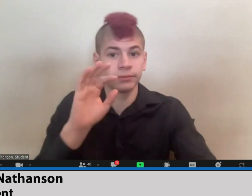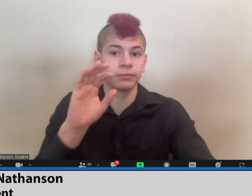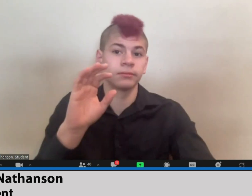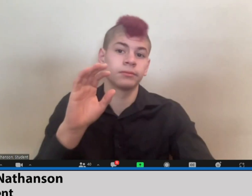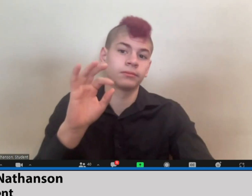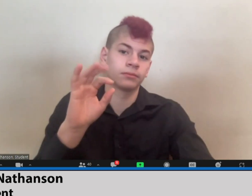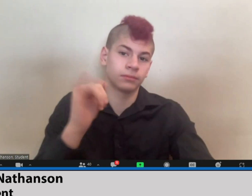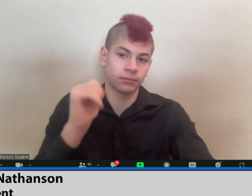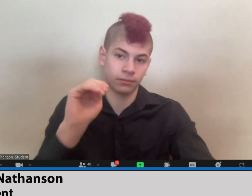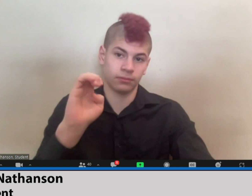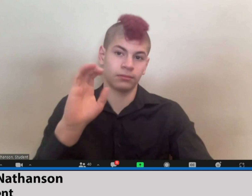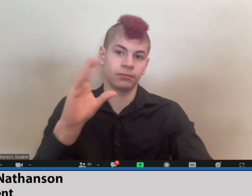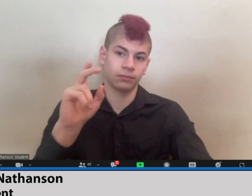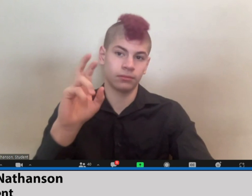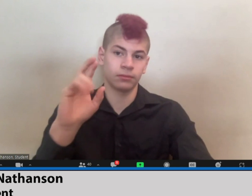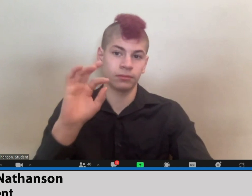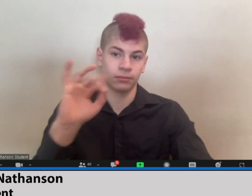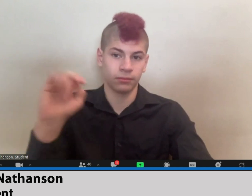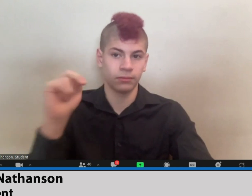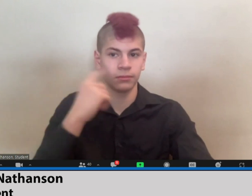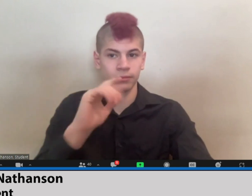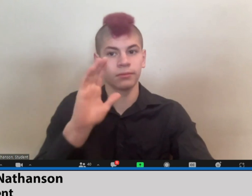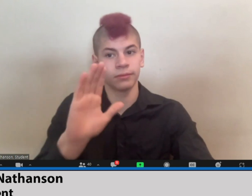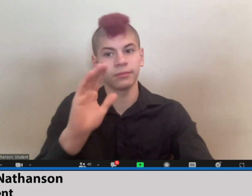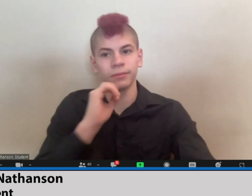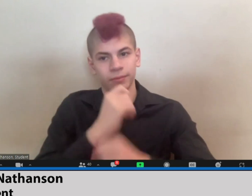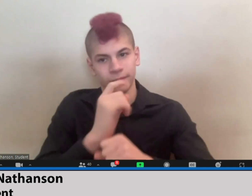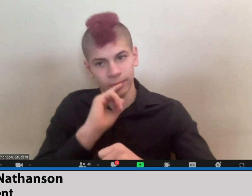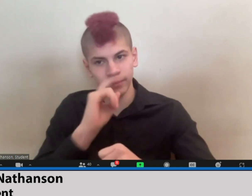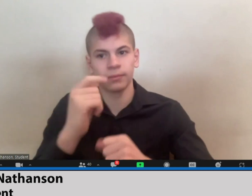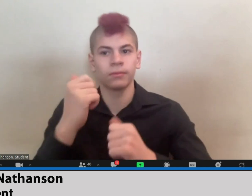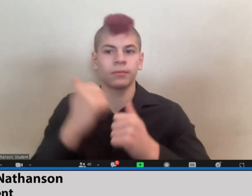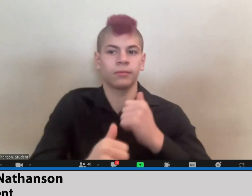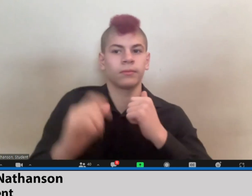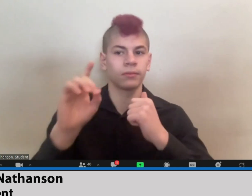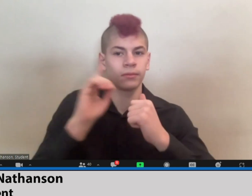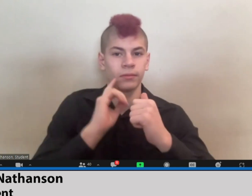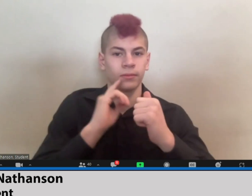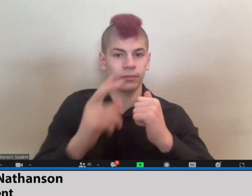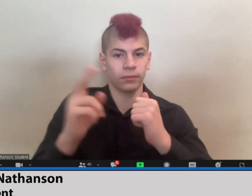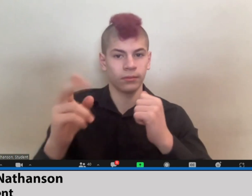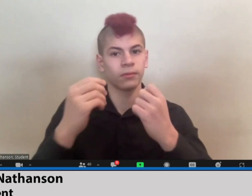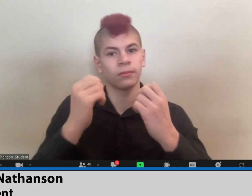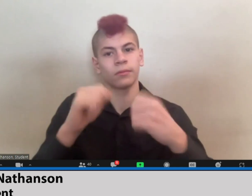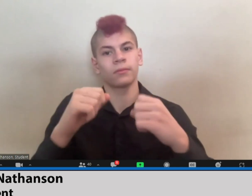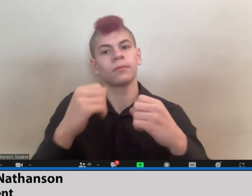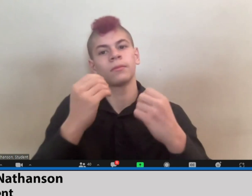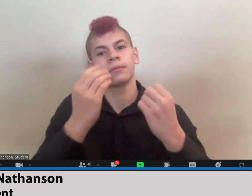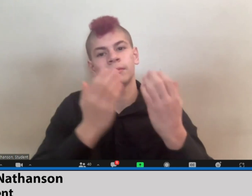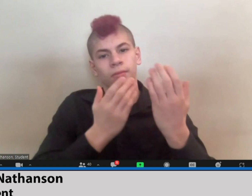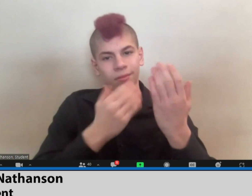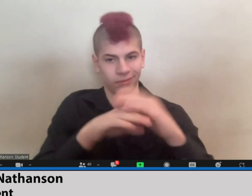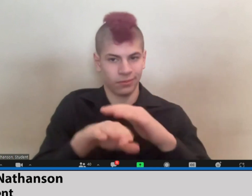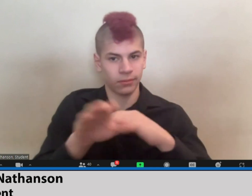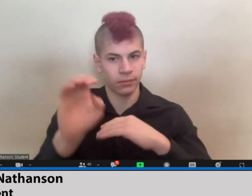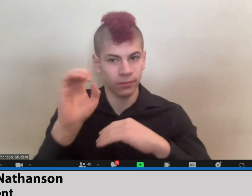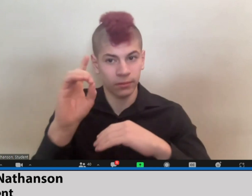have to experience this unnecessary barrier. This is totally preventable and the solution to the problem seems to be simple enough.